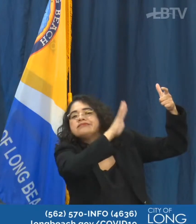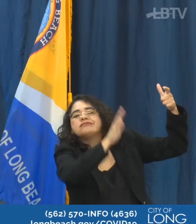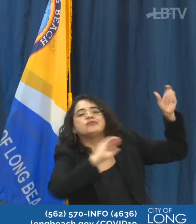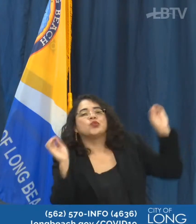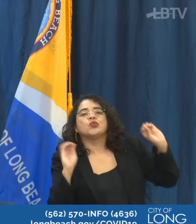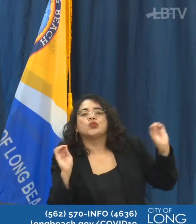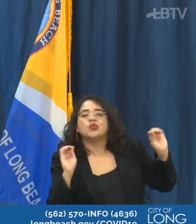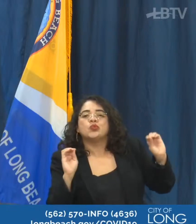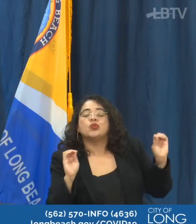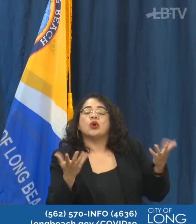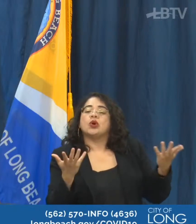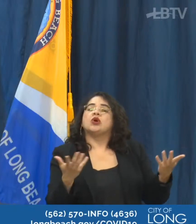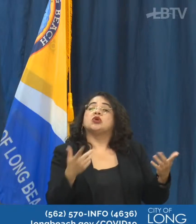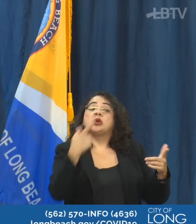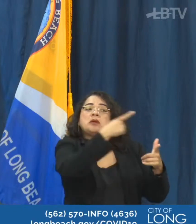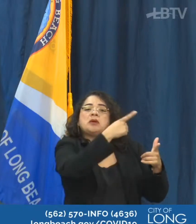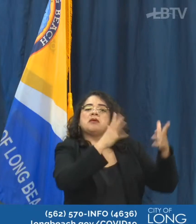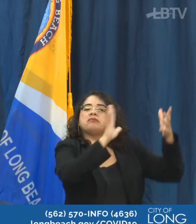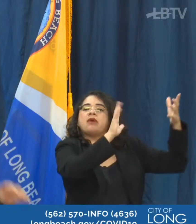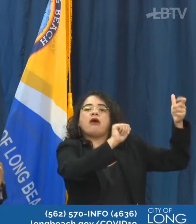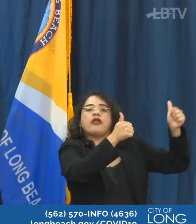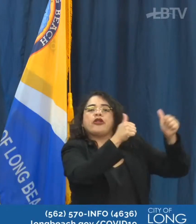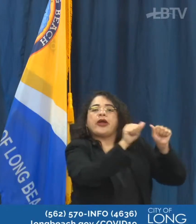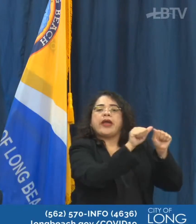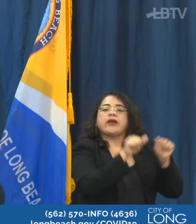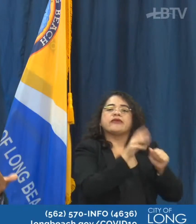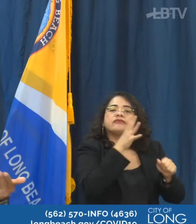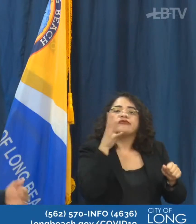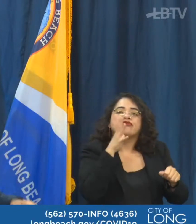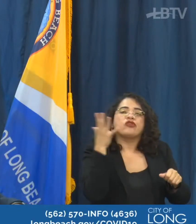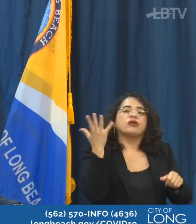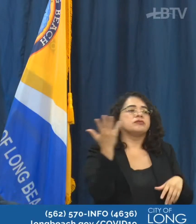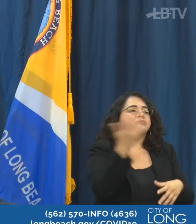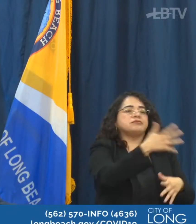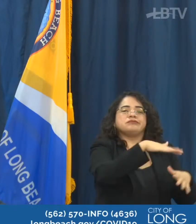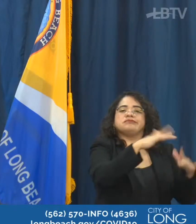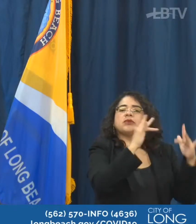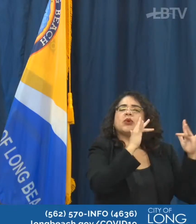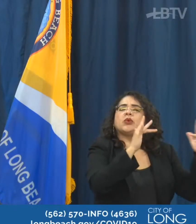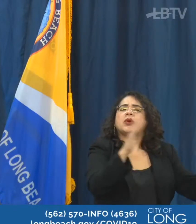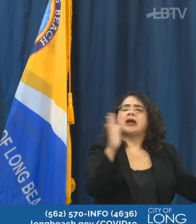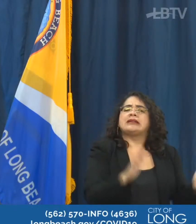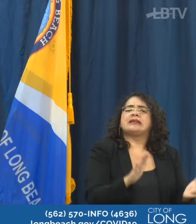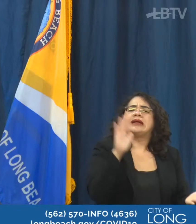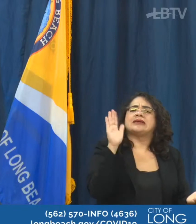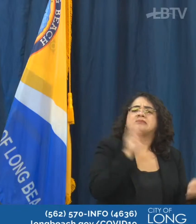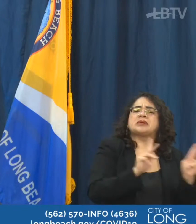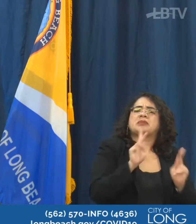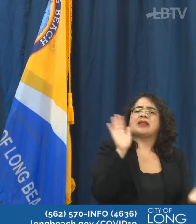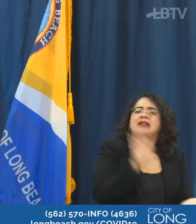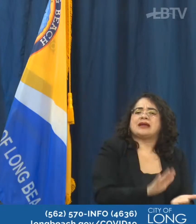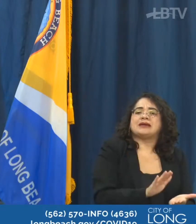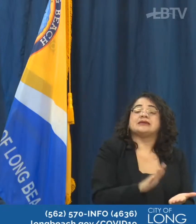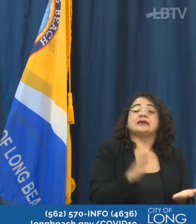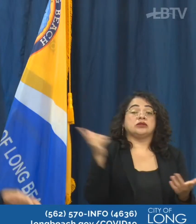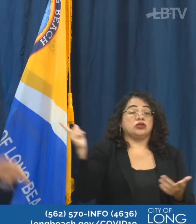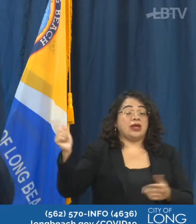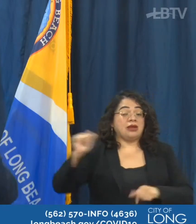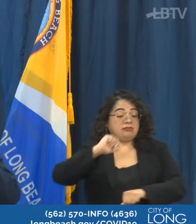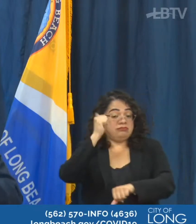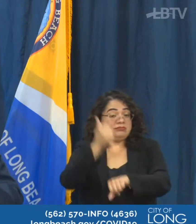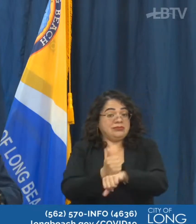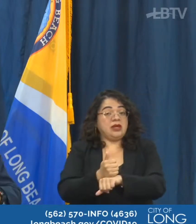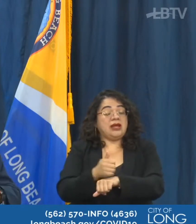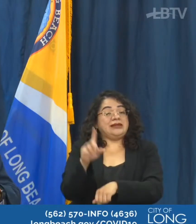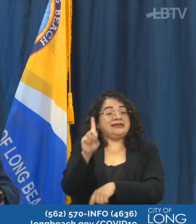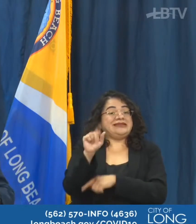can open up on this date. What he is saying is that that is the earliest date that they can reopen, but that